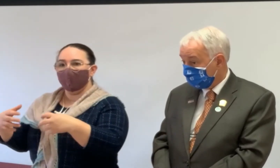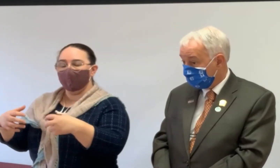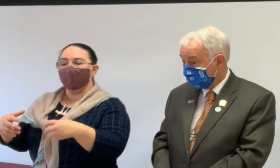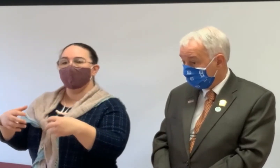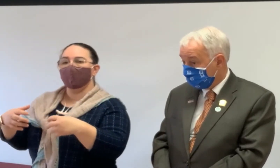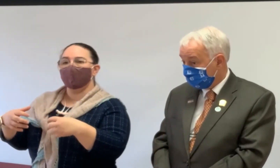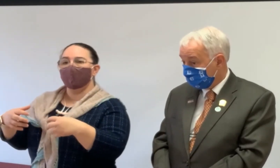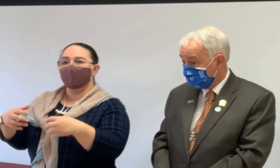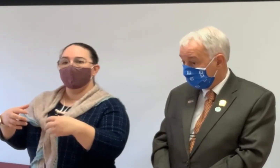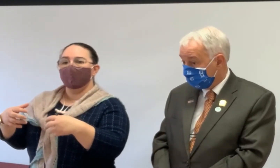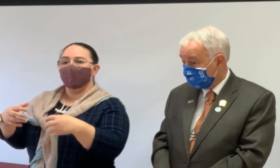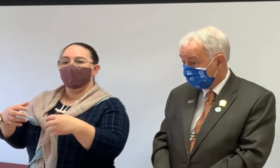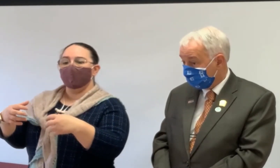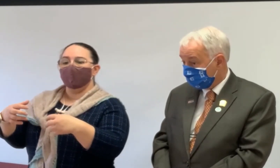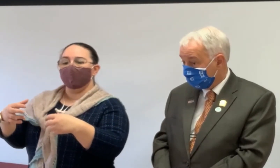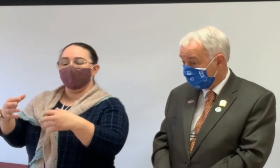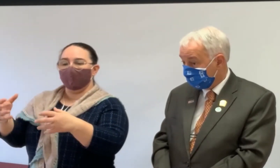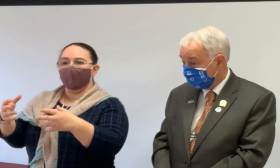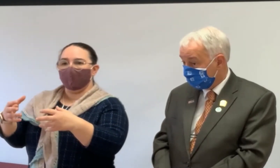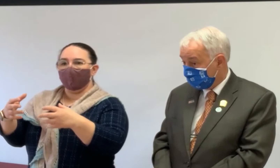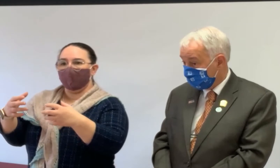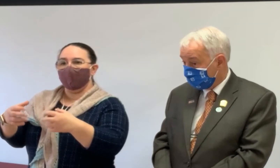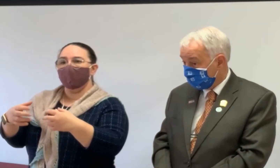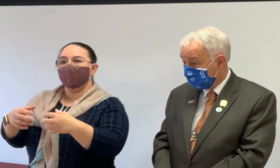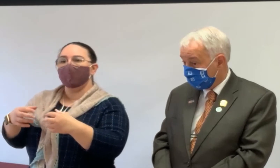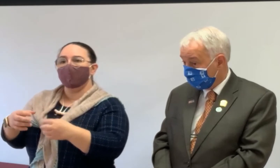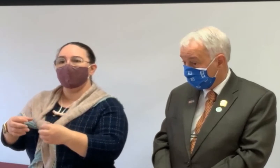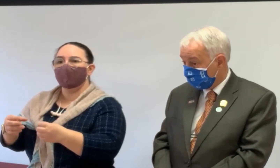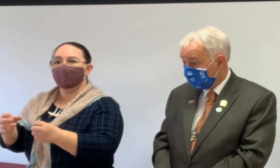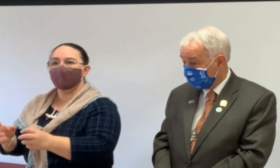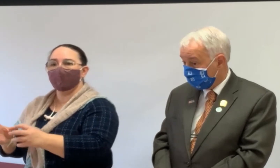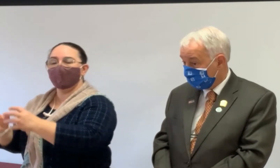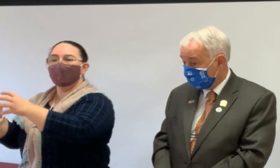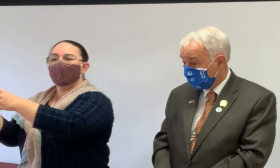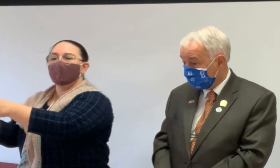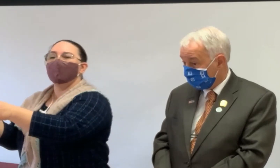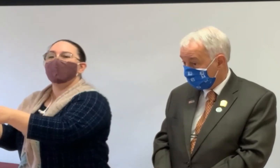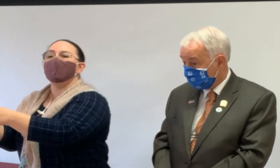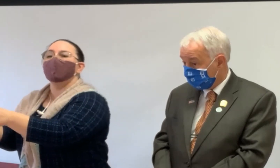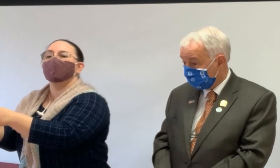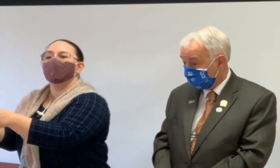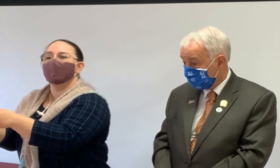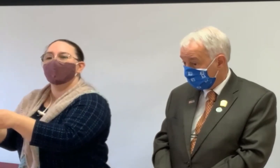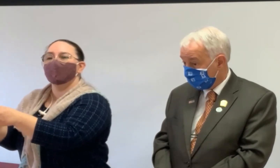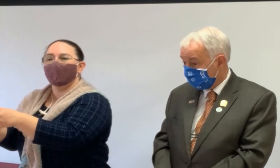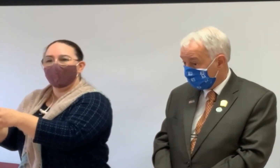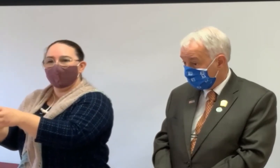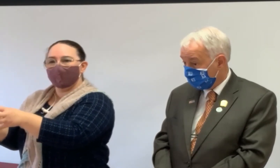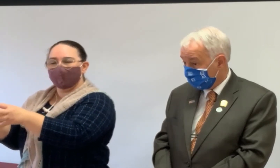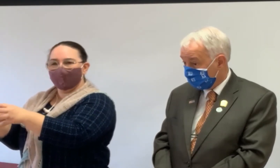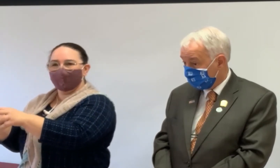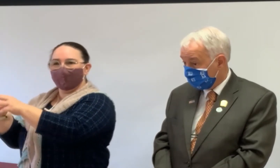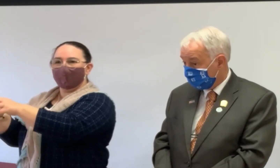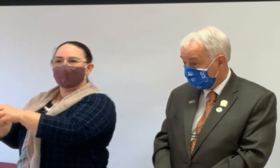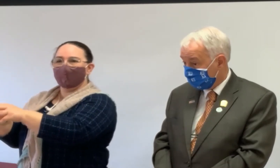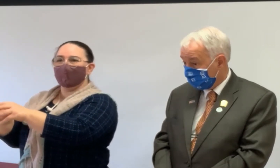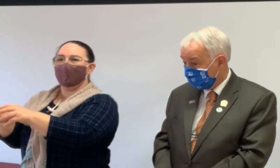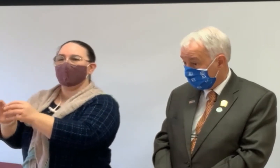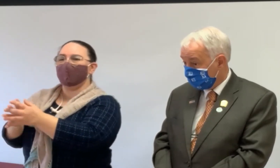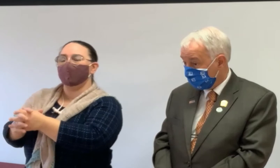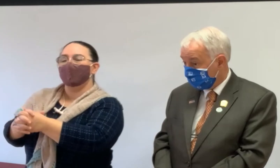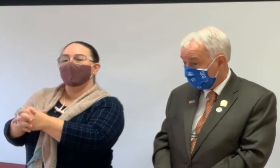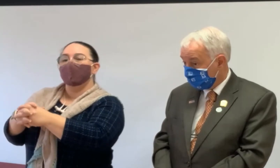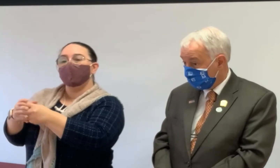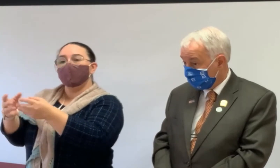now more, more than sort of leaving it in the bank of your house, your house,